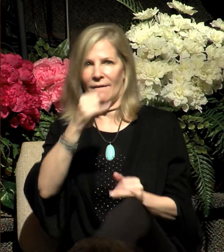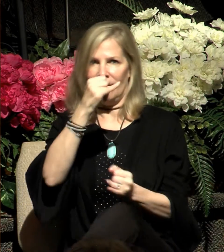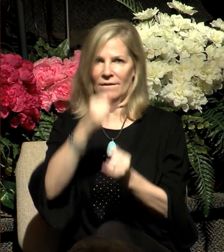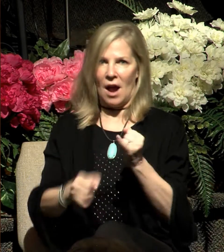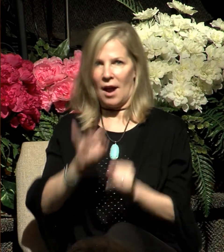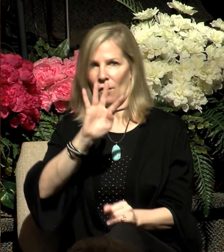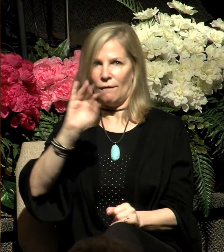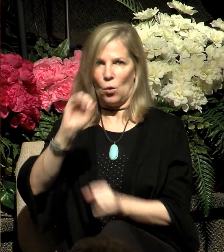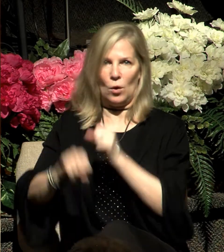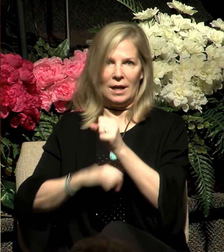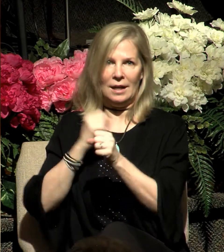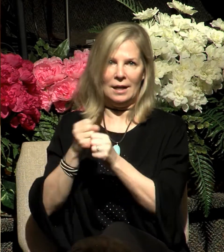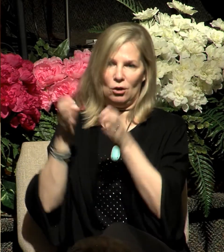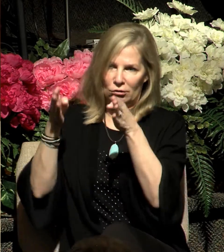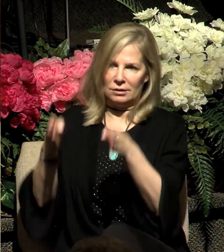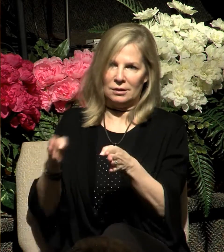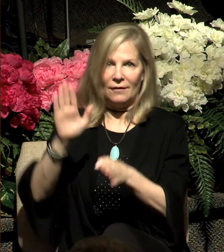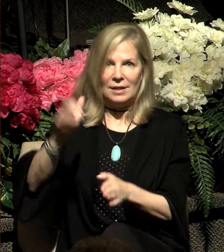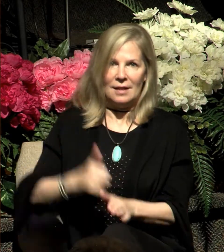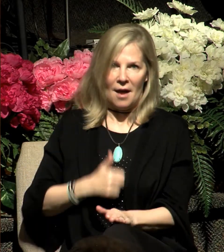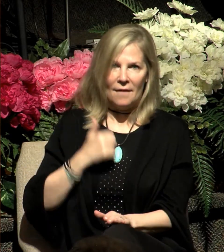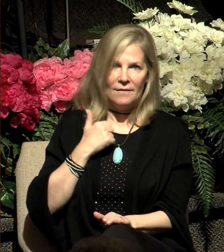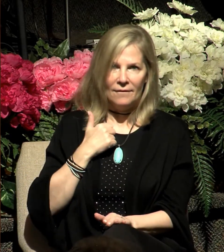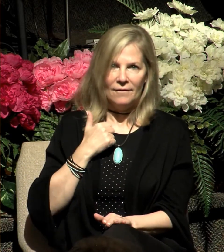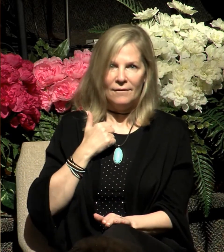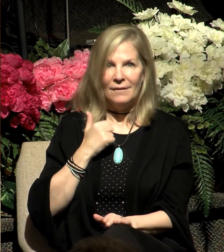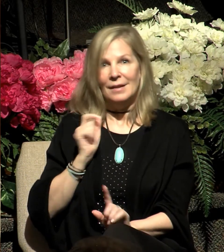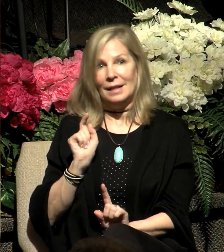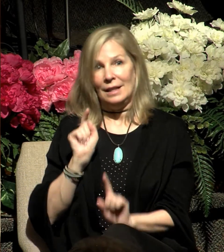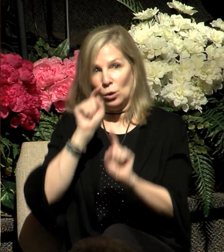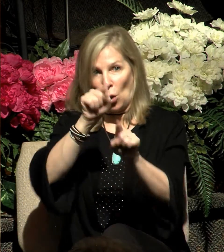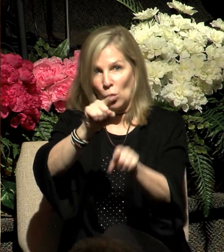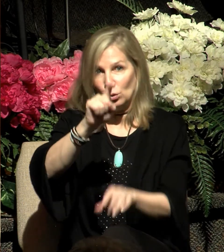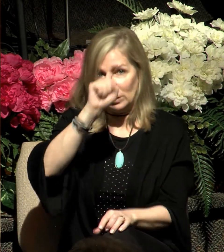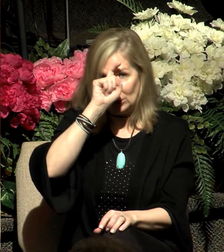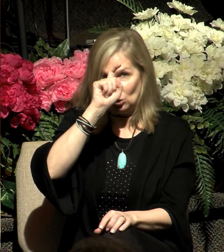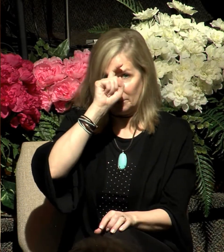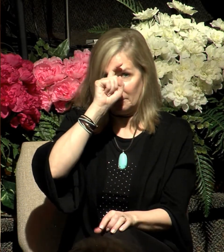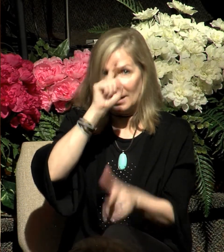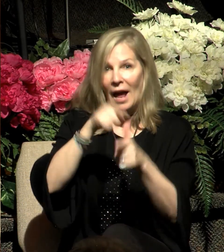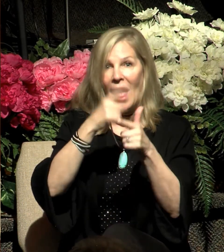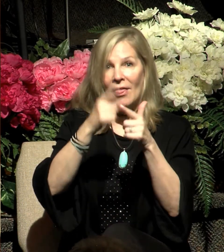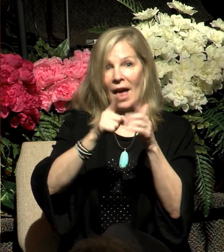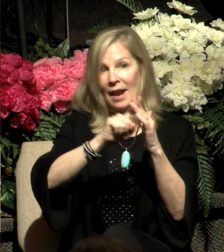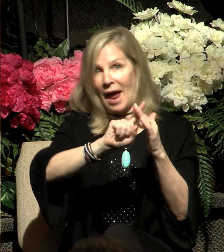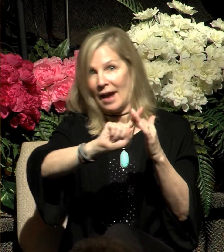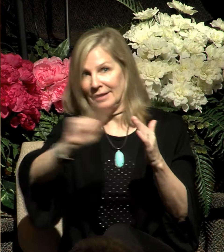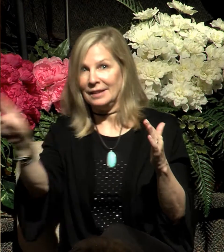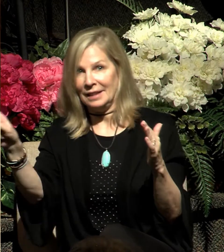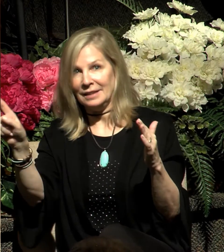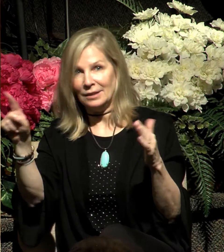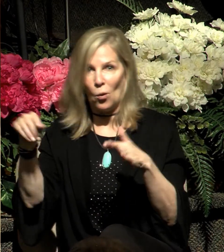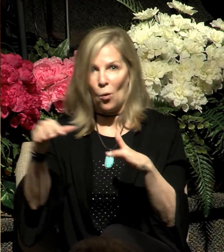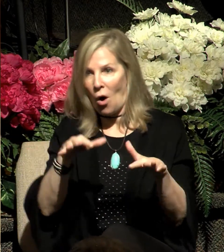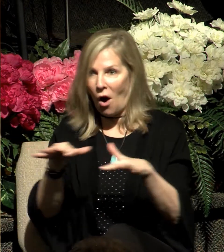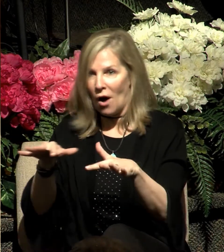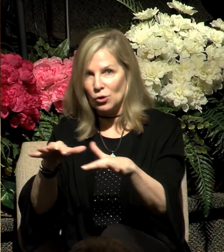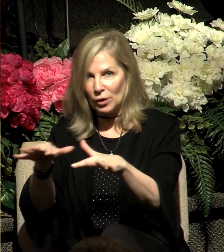of Moses while he's in Egypt and also includes the Exodus wanderings. So we read in verses 35 through